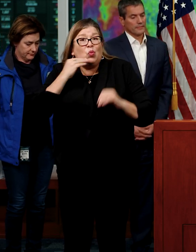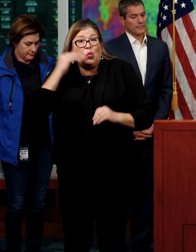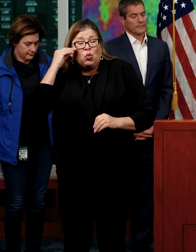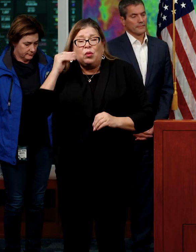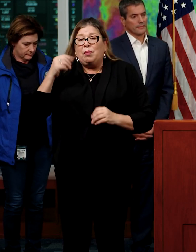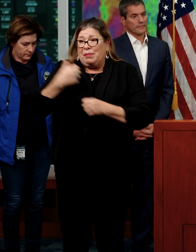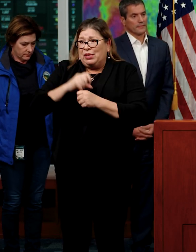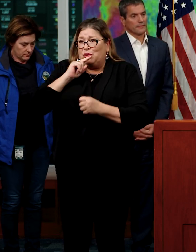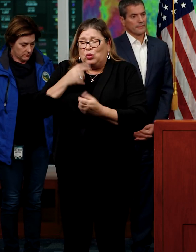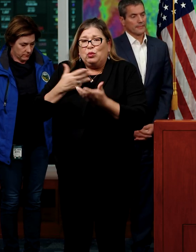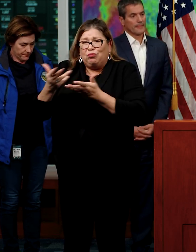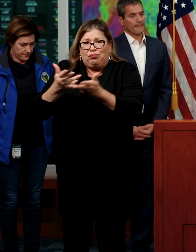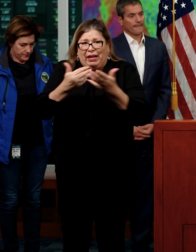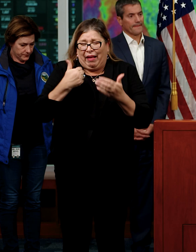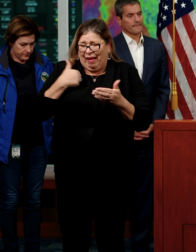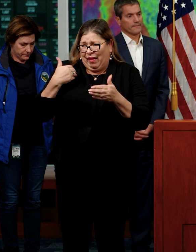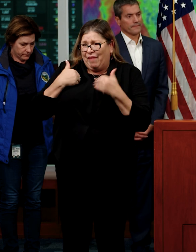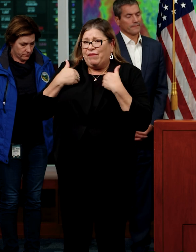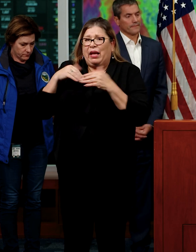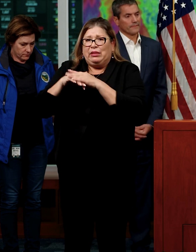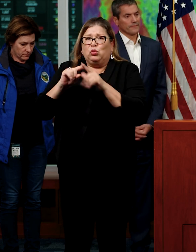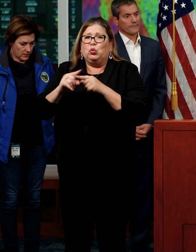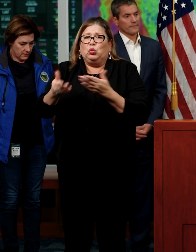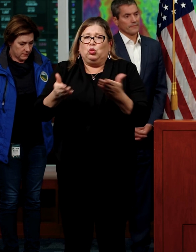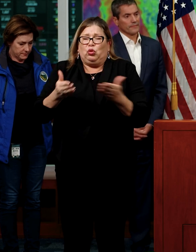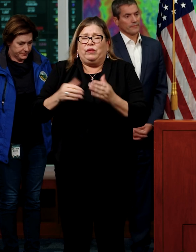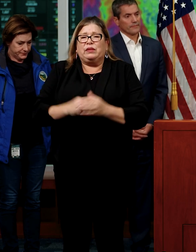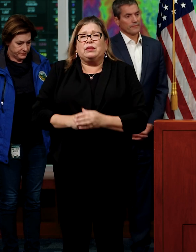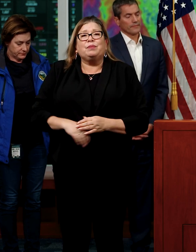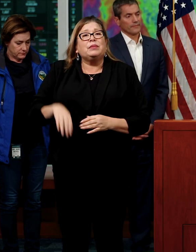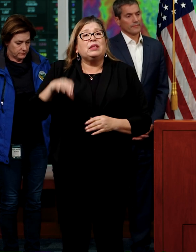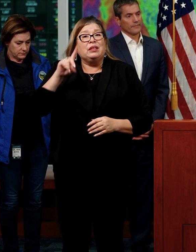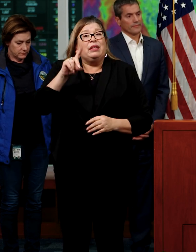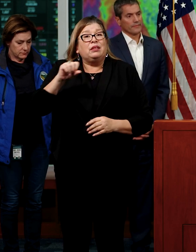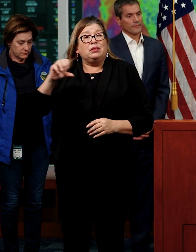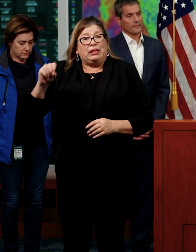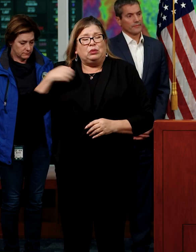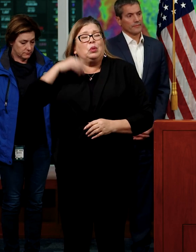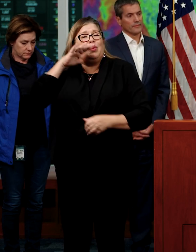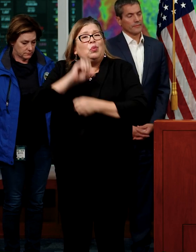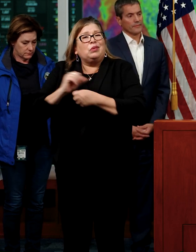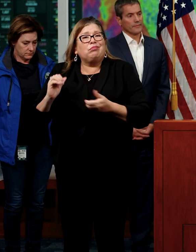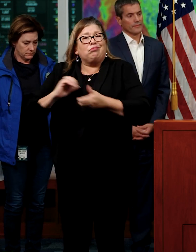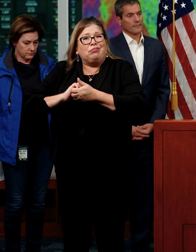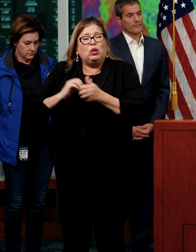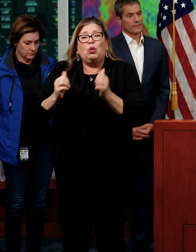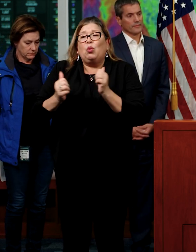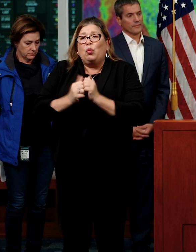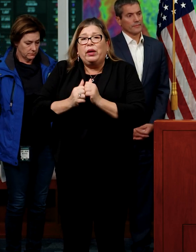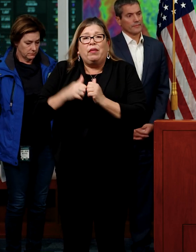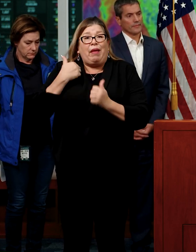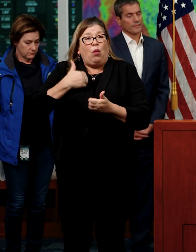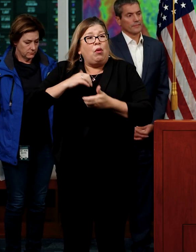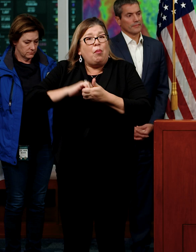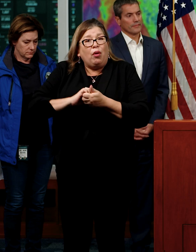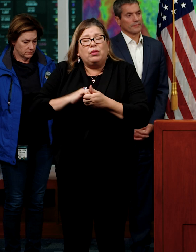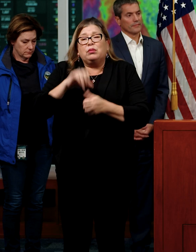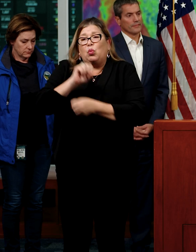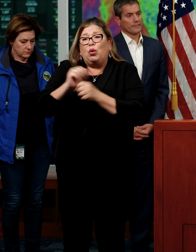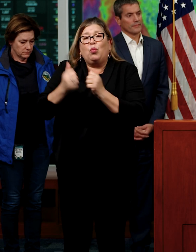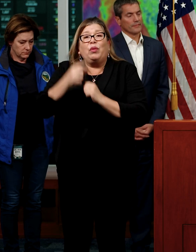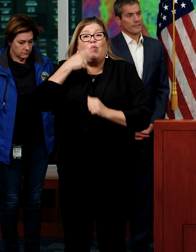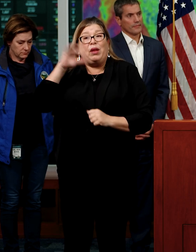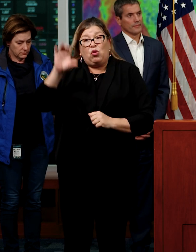access to services. The Department of Social Services is prepared to work alongside local partners and the American Red Cross to establish shelters.